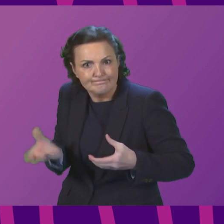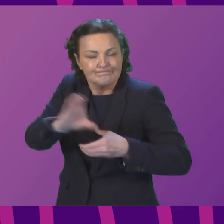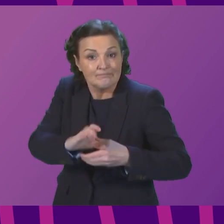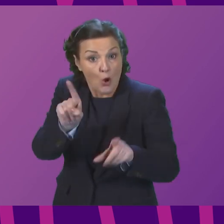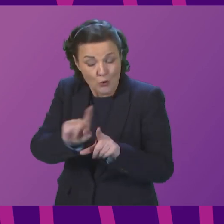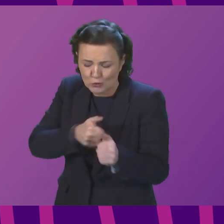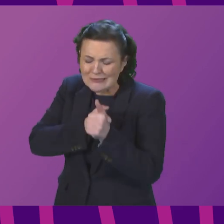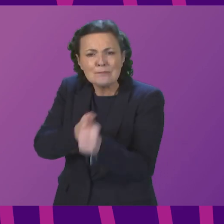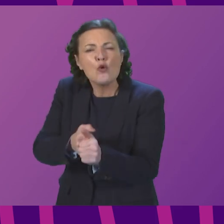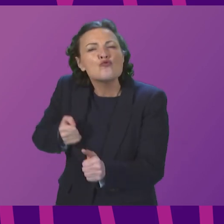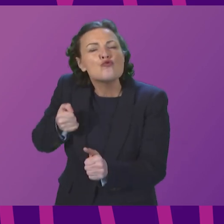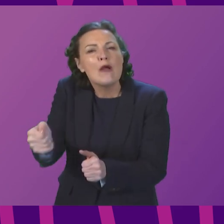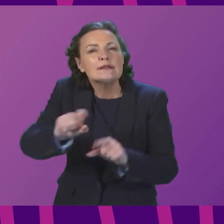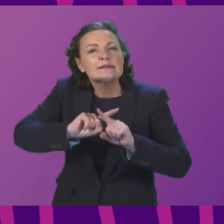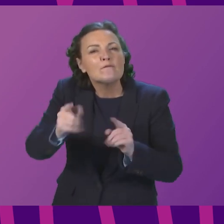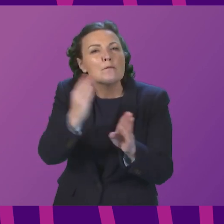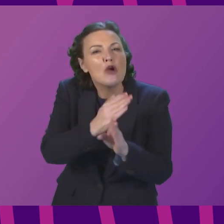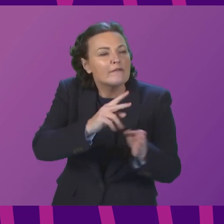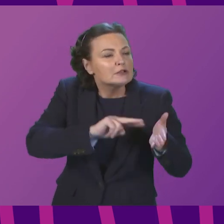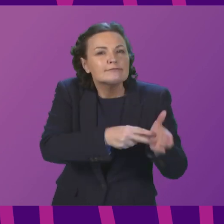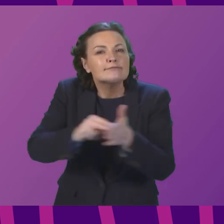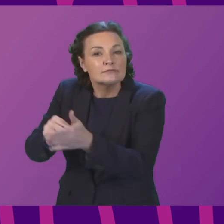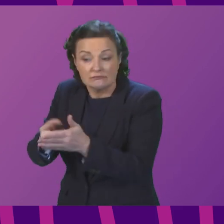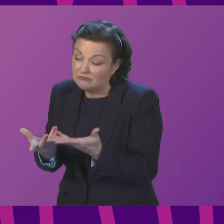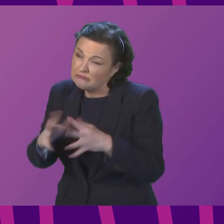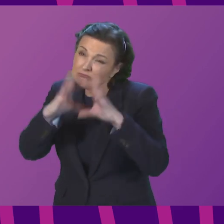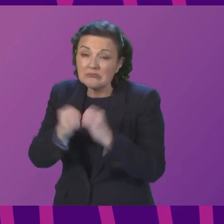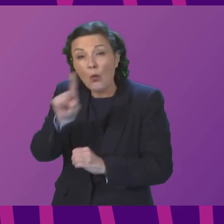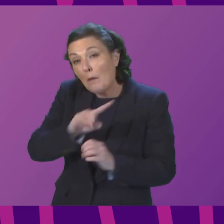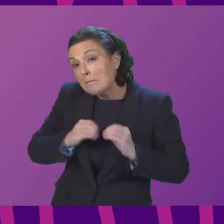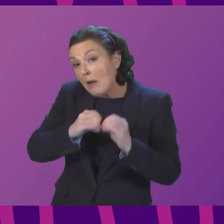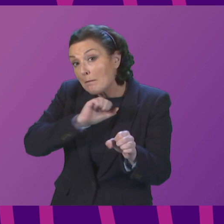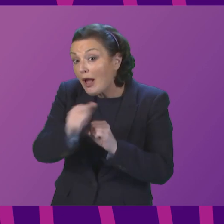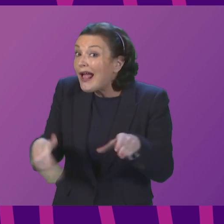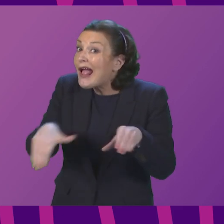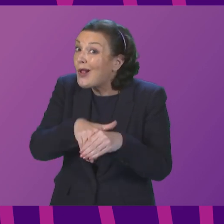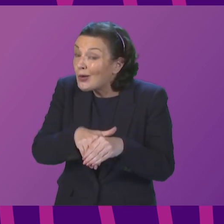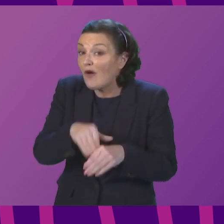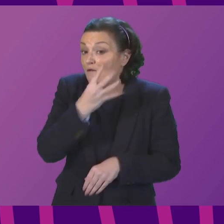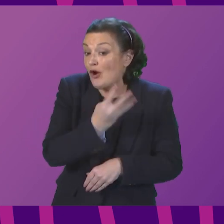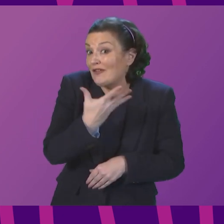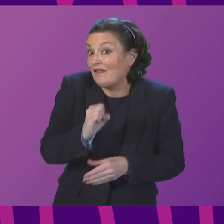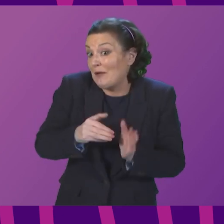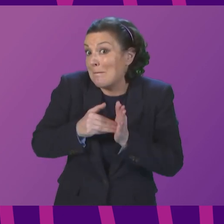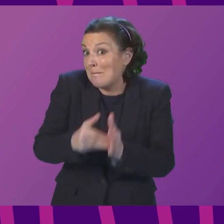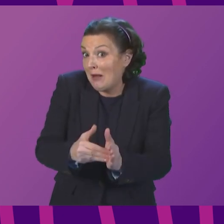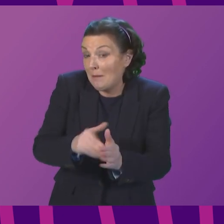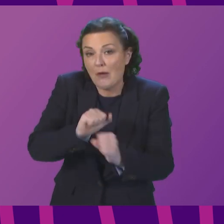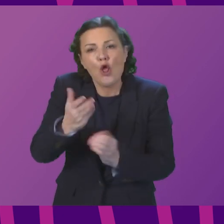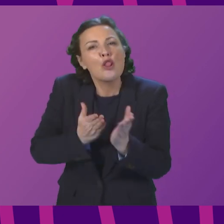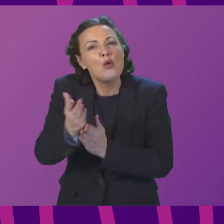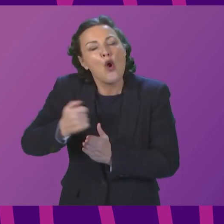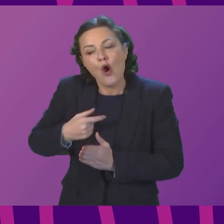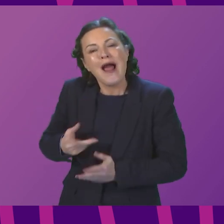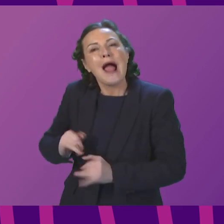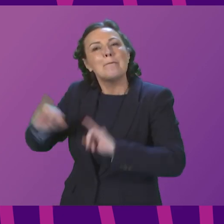supported our rail franchises with around £1 billion, including over £450 million of additional funding via the Emergency Measures